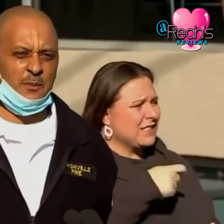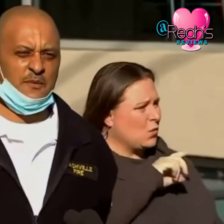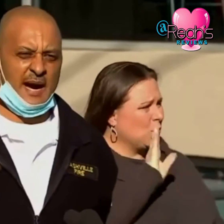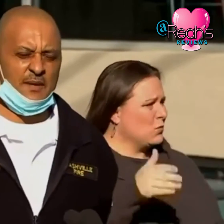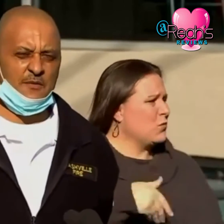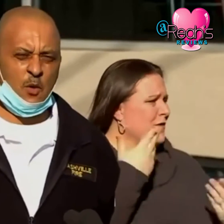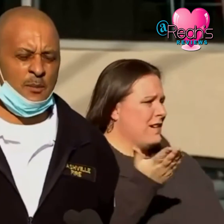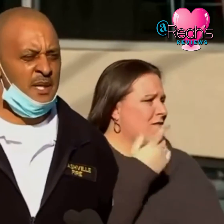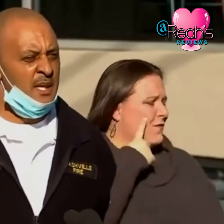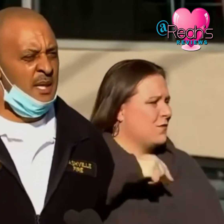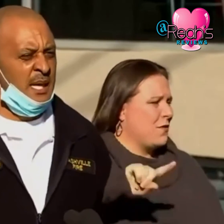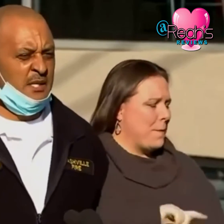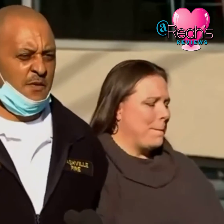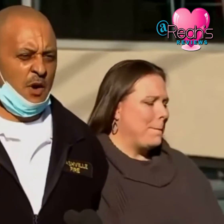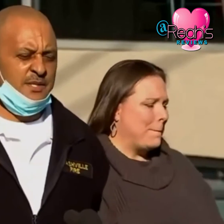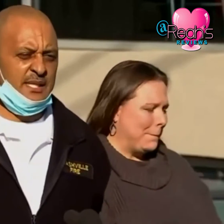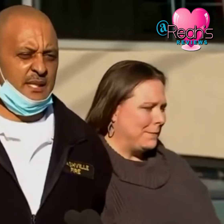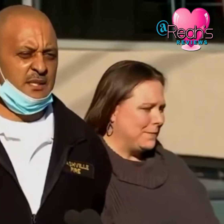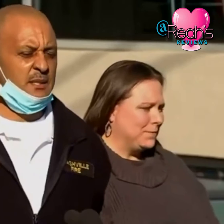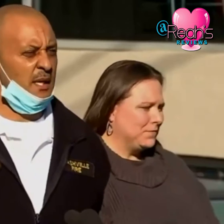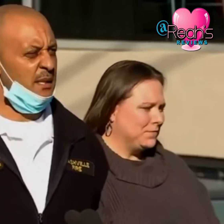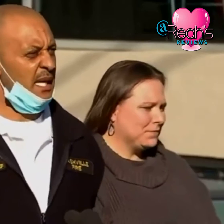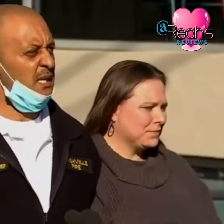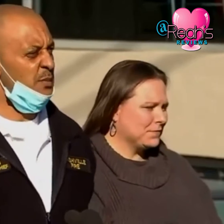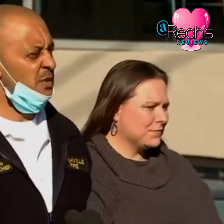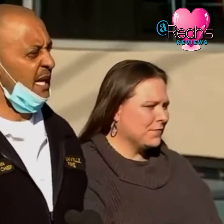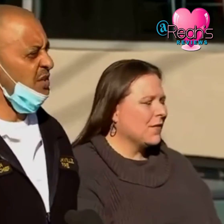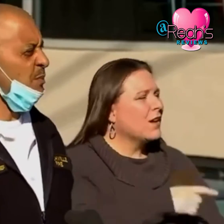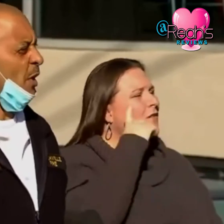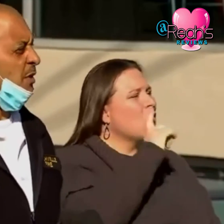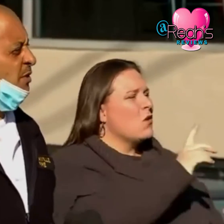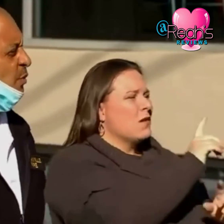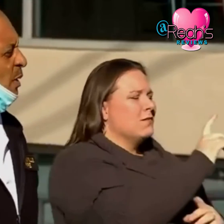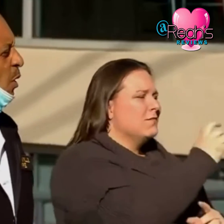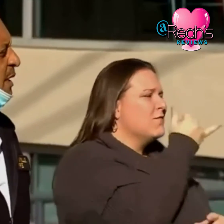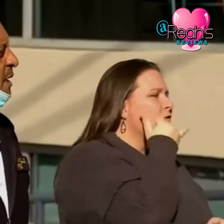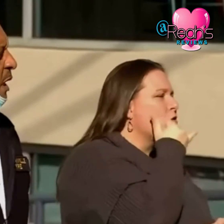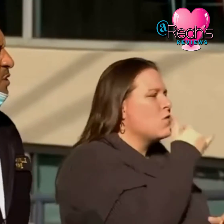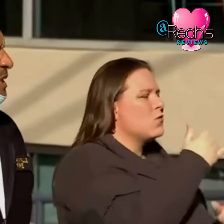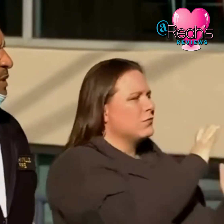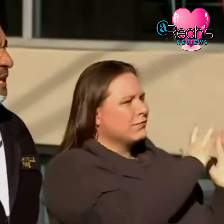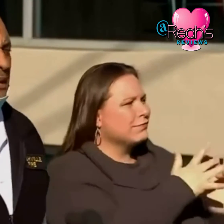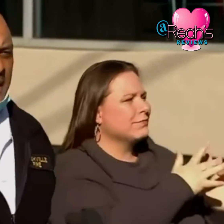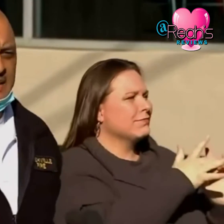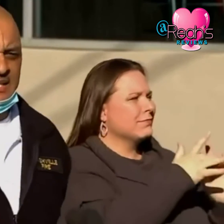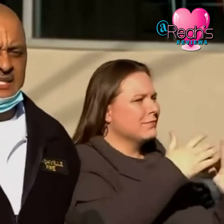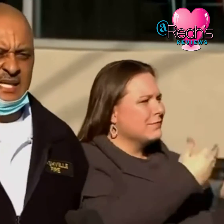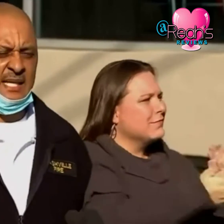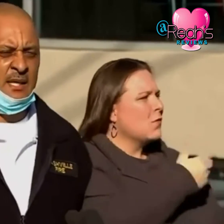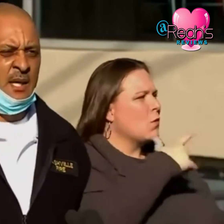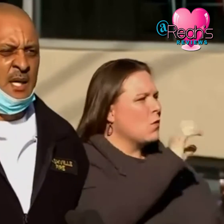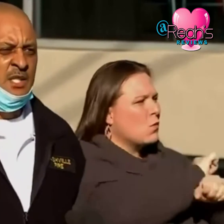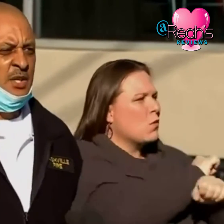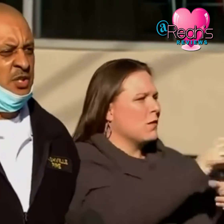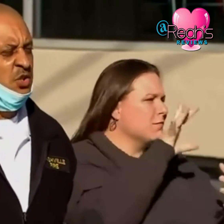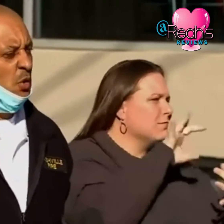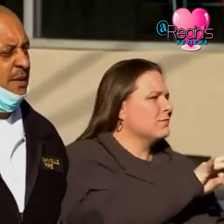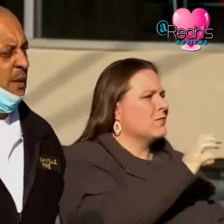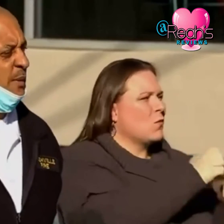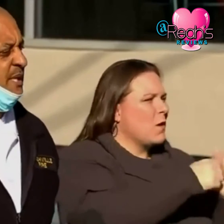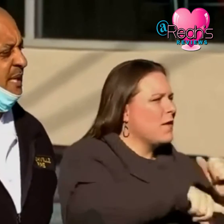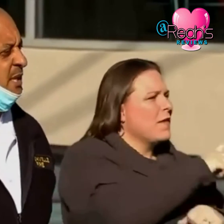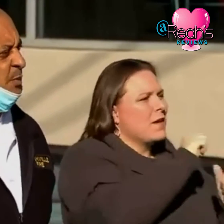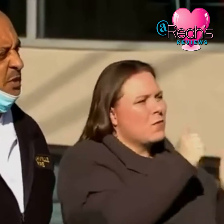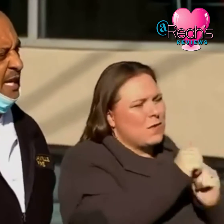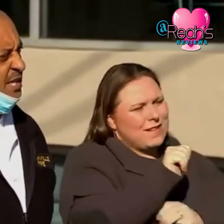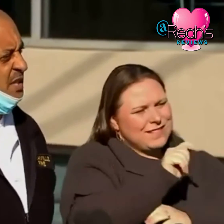we will provide it for them and as far as the telecommunication partners we're working closely with them at&t to ensure